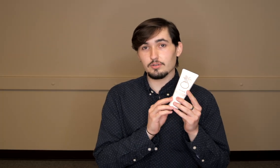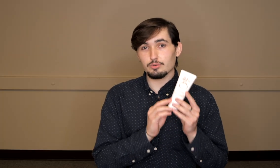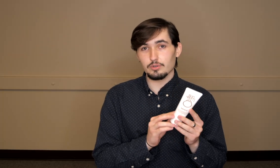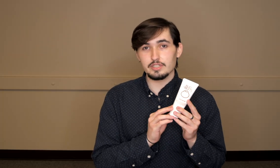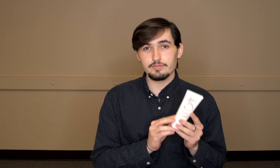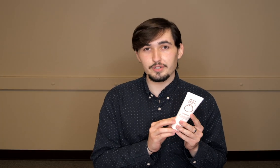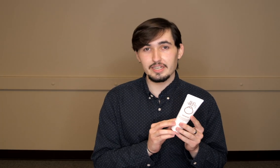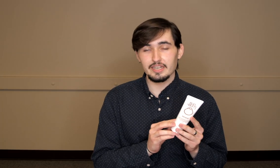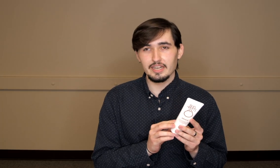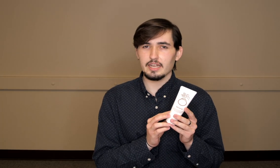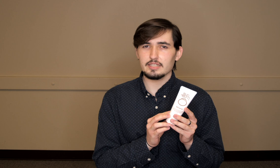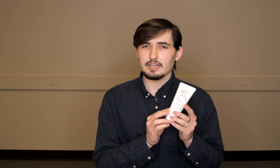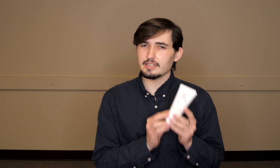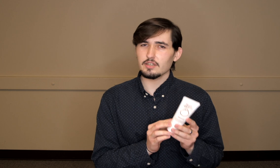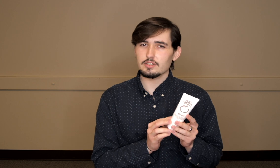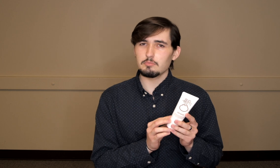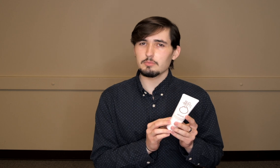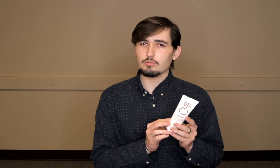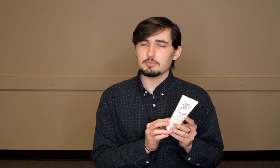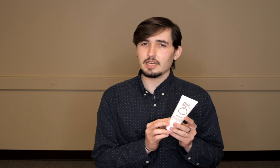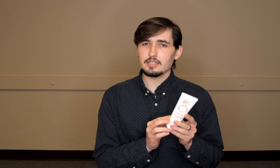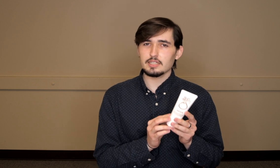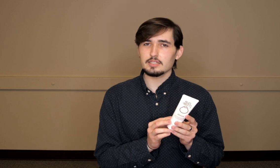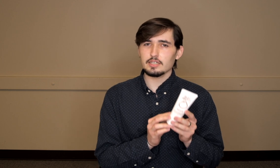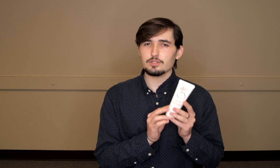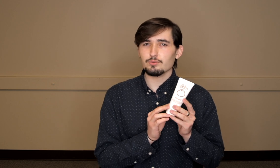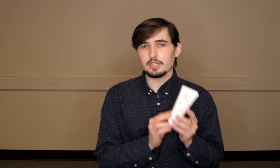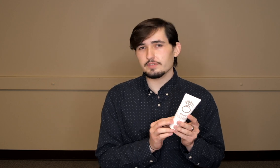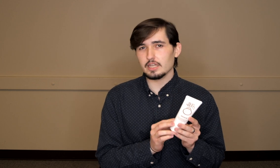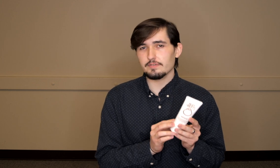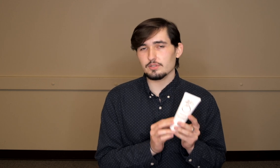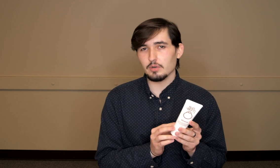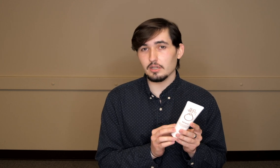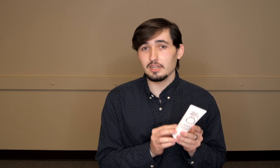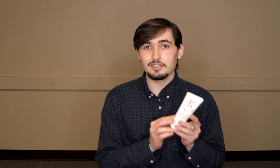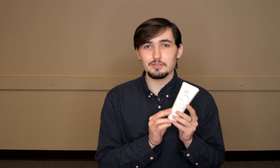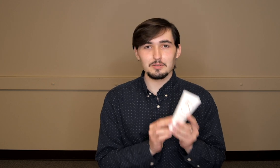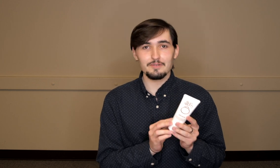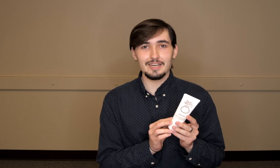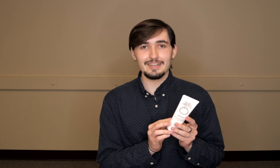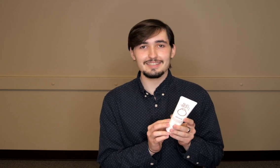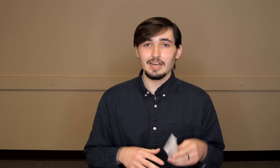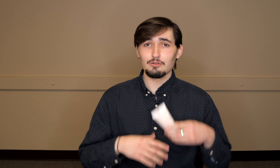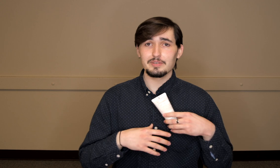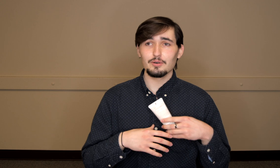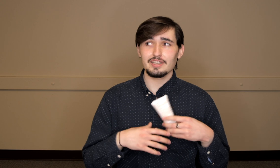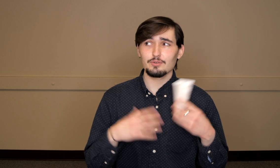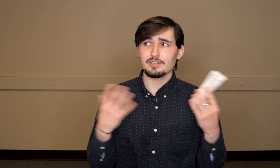cruelty free and I think on Sunbum's website it says that it's reef safe as well so love that. I won't be going anywhere